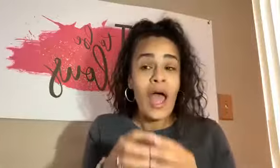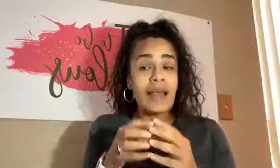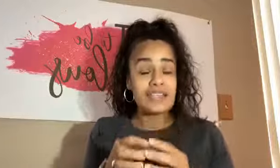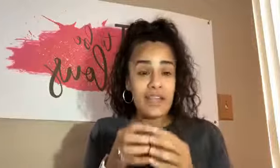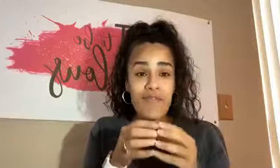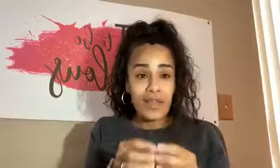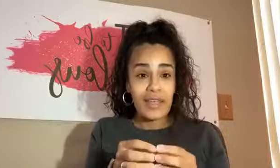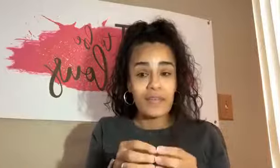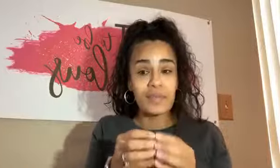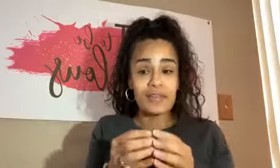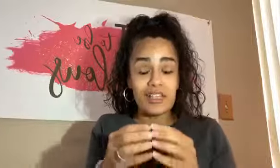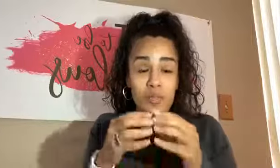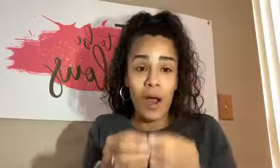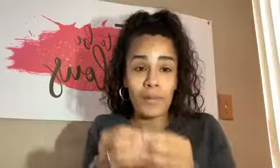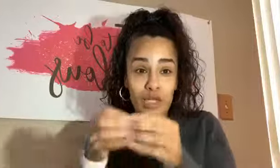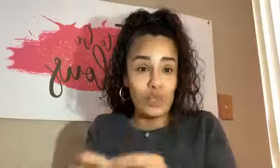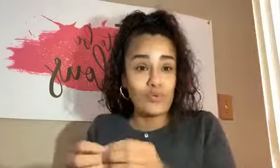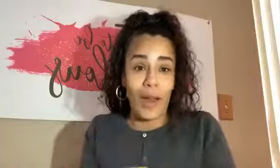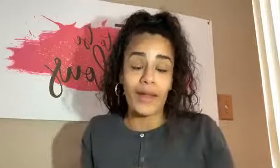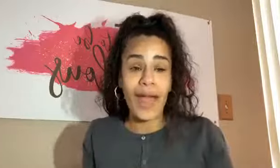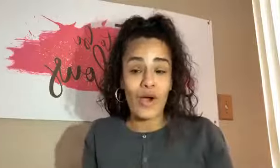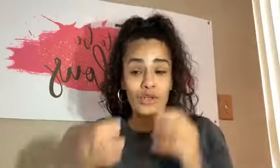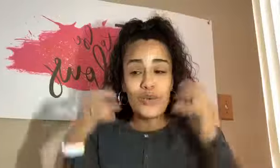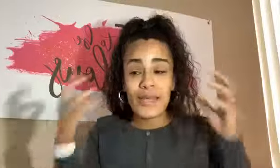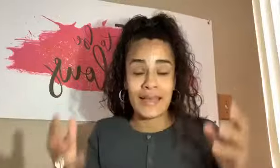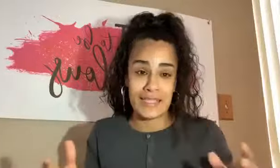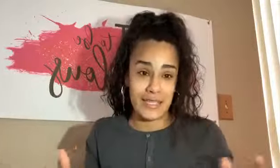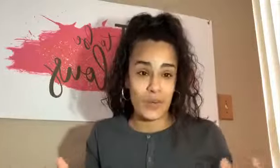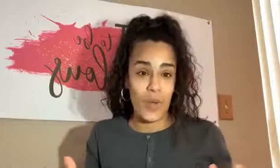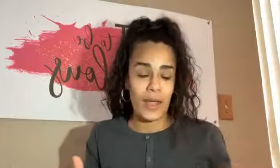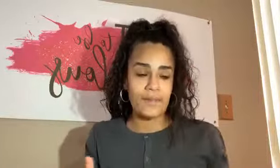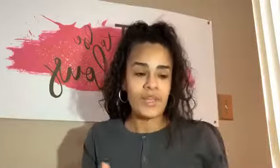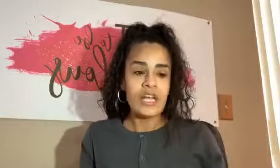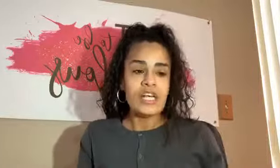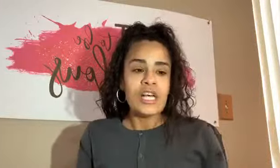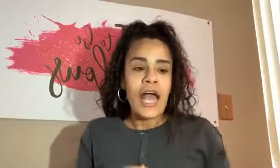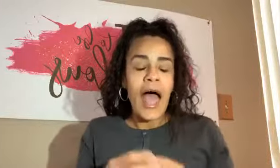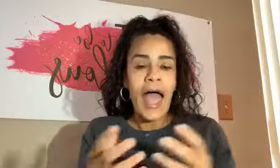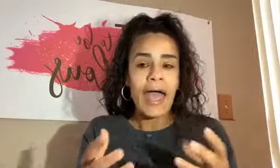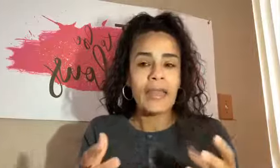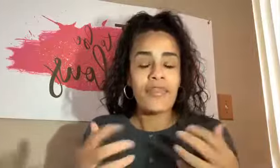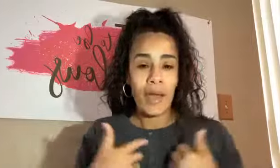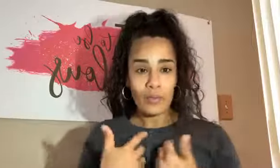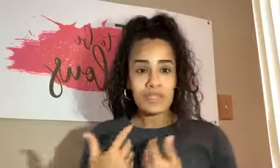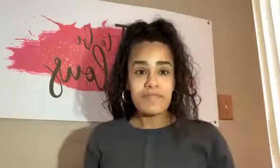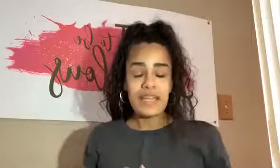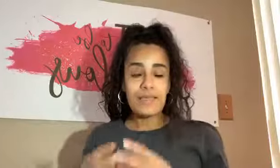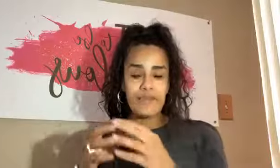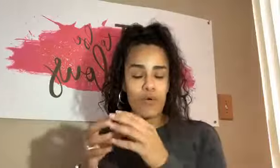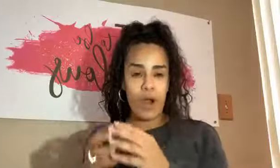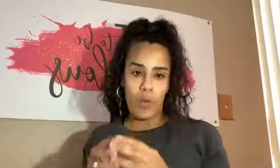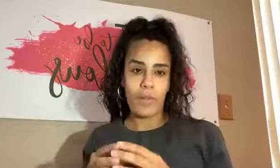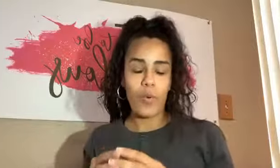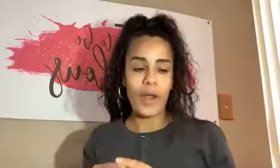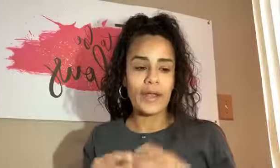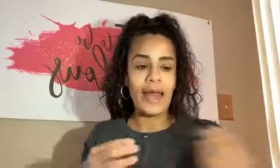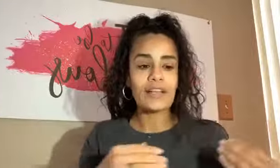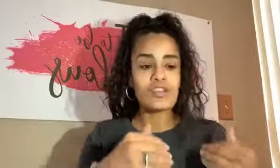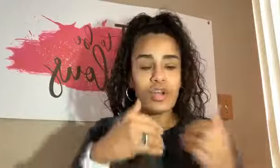I say forgive them because that's probably you right now. You can't see the way. And that was me before at one point. And I had to